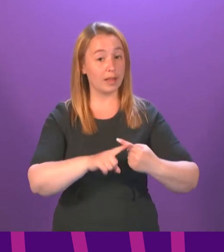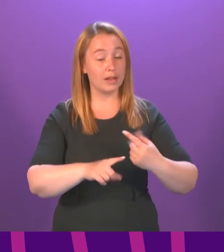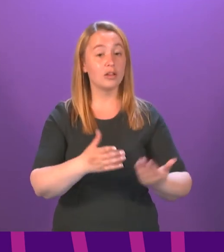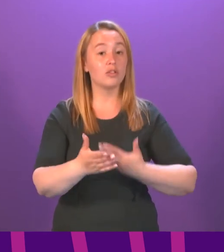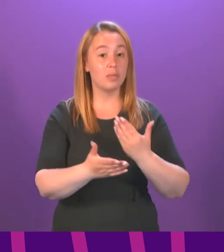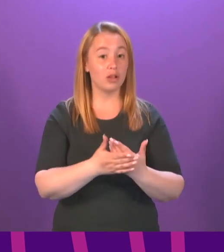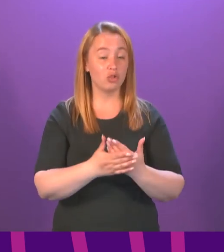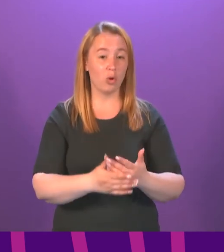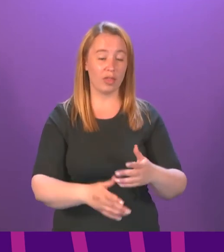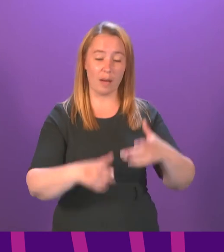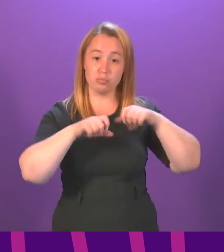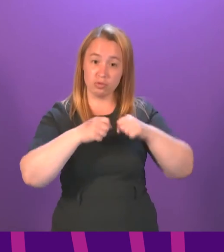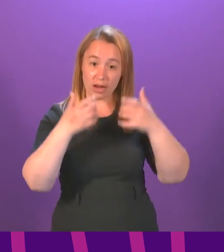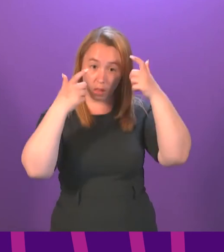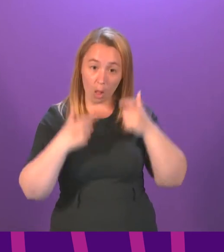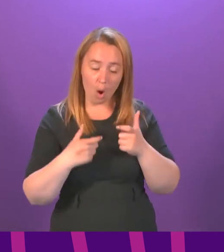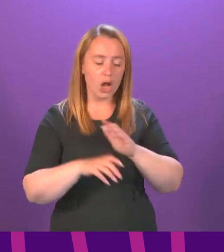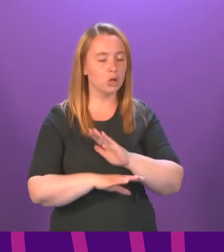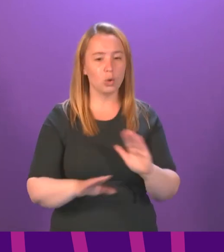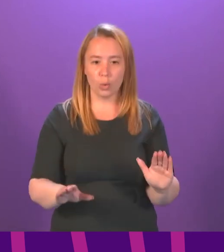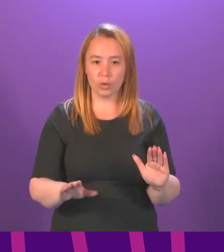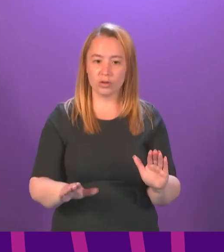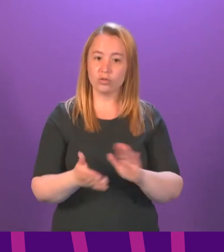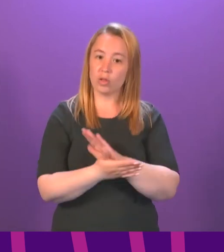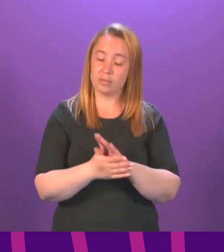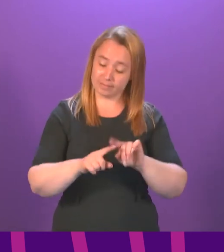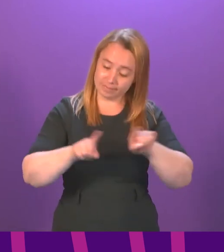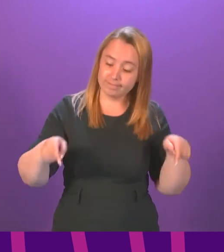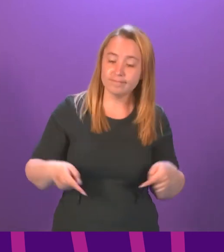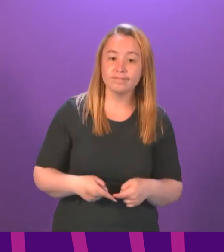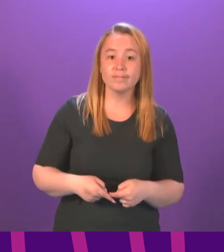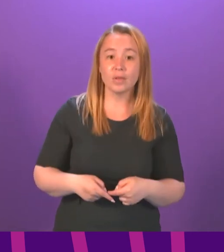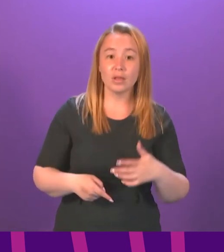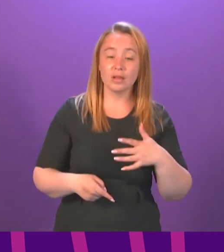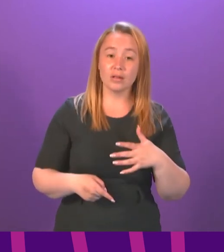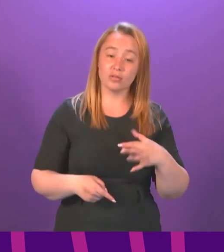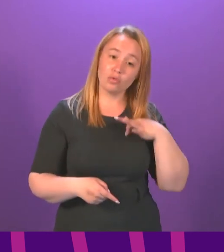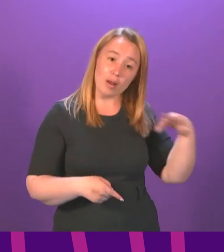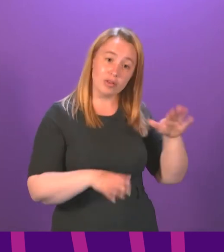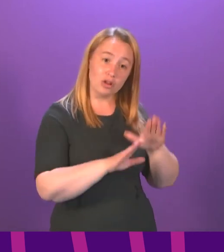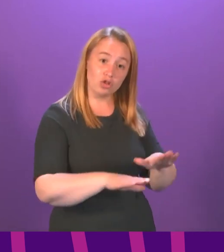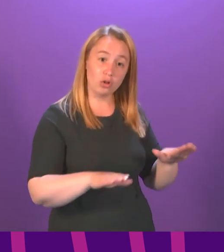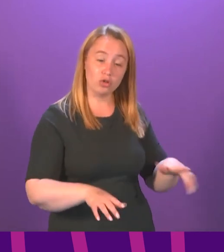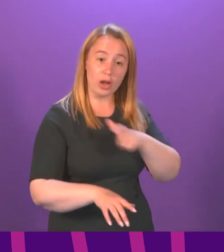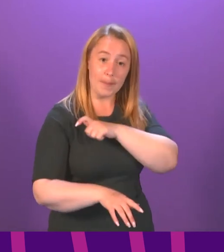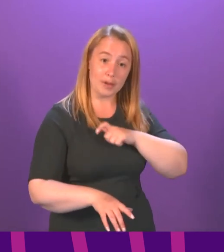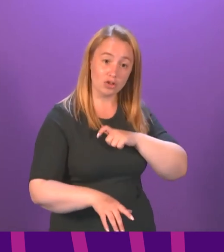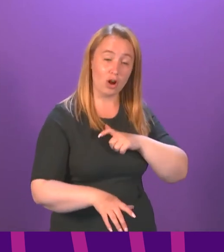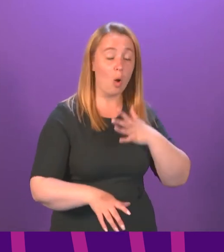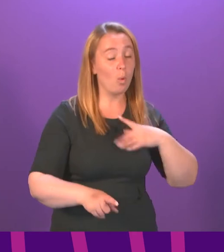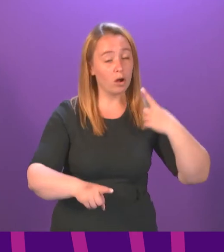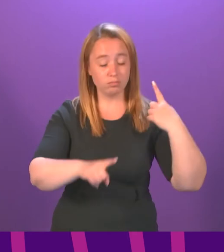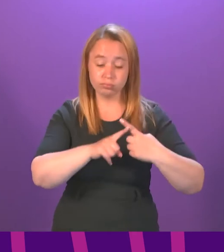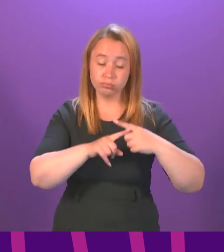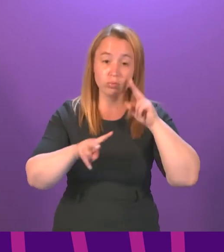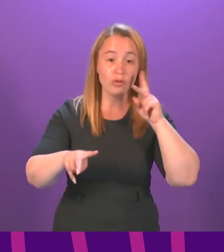unlawful detentions. So, we on these benches echo calls from the Children's Commissioner for an urgent review of practices of